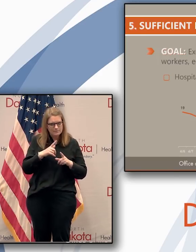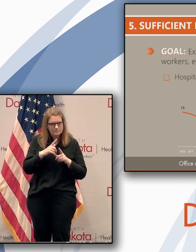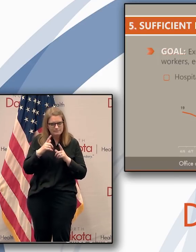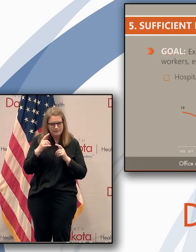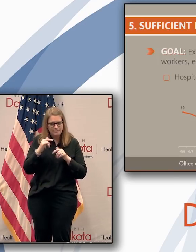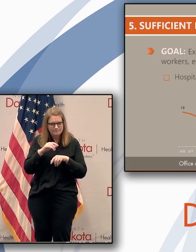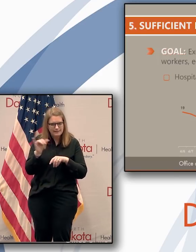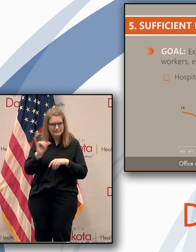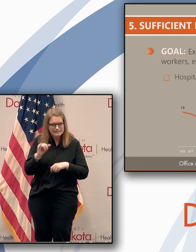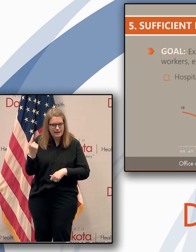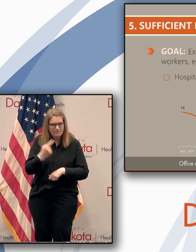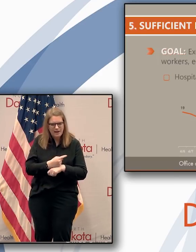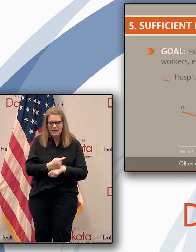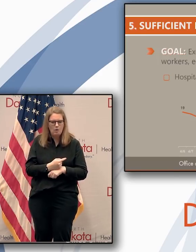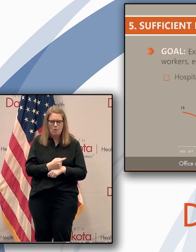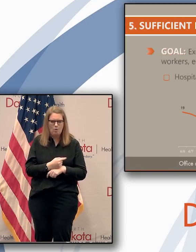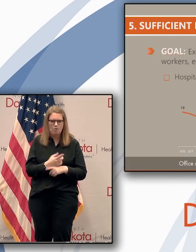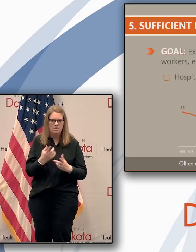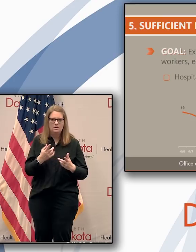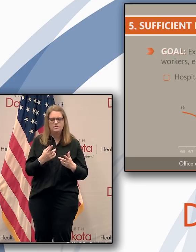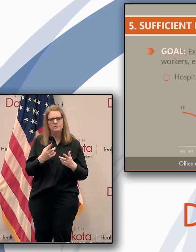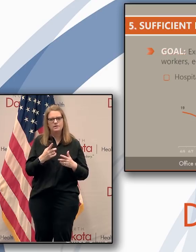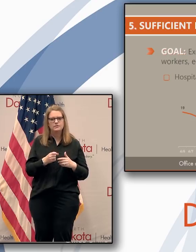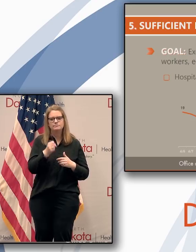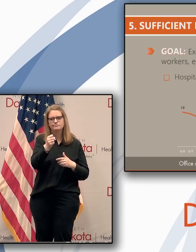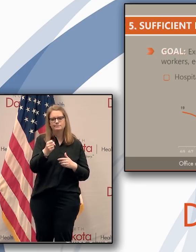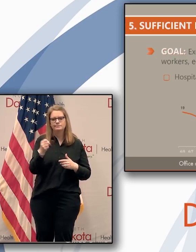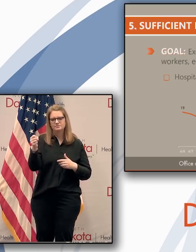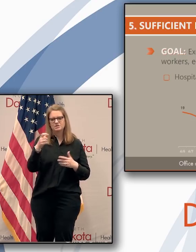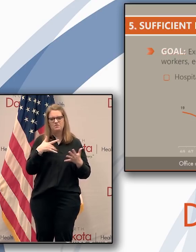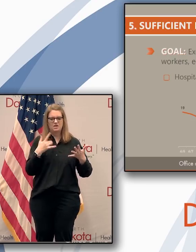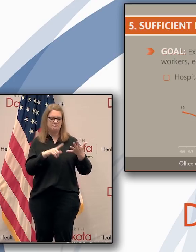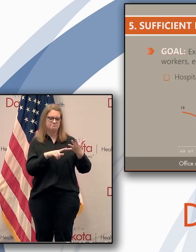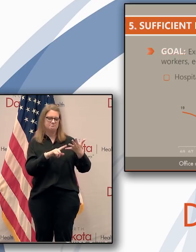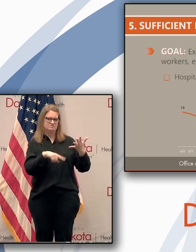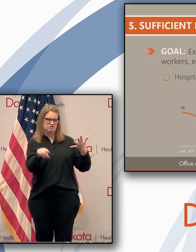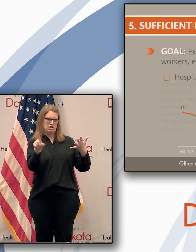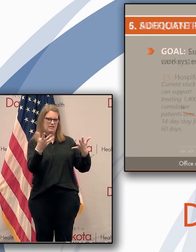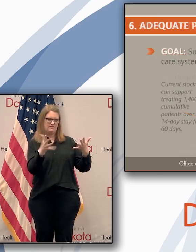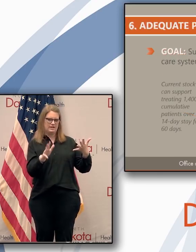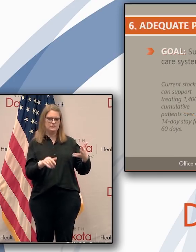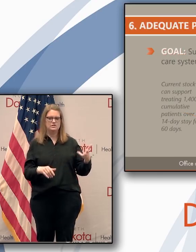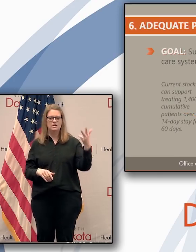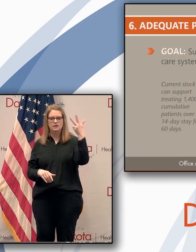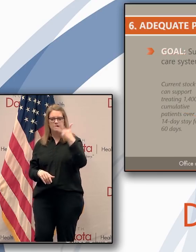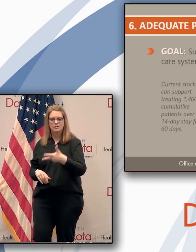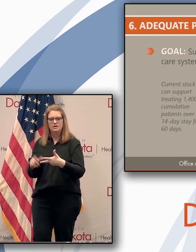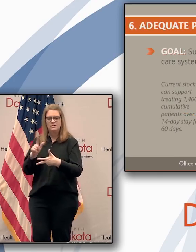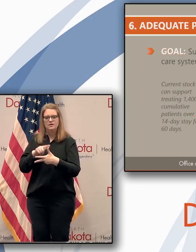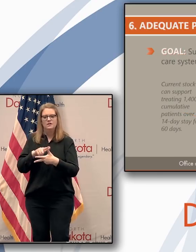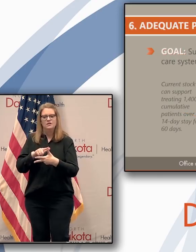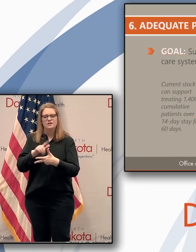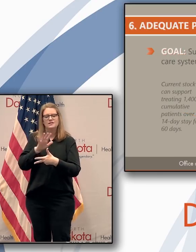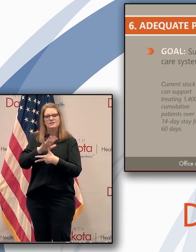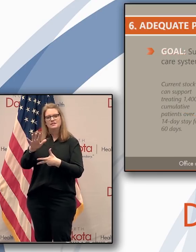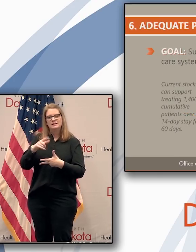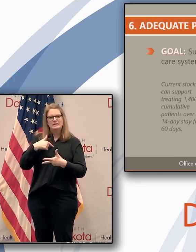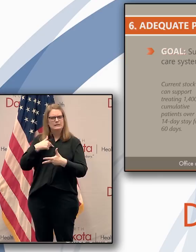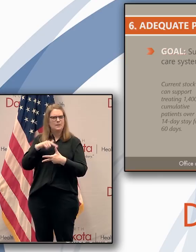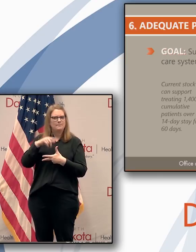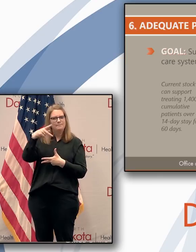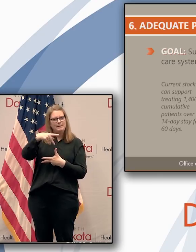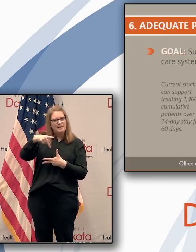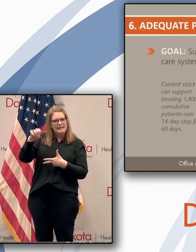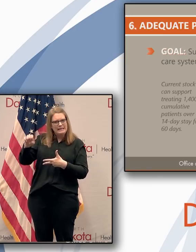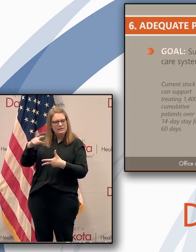room for them. So this one is, we say, check the box on this one. The next one on adequate PPP actually relates to a